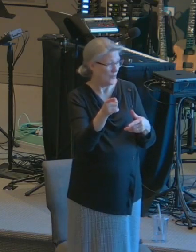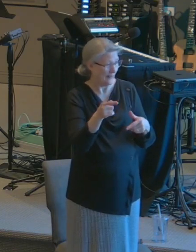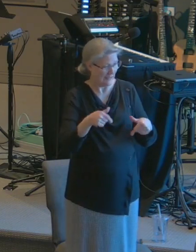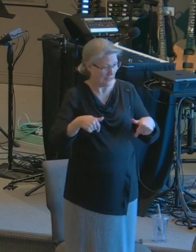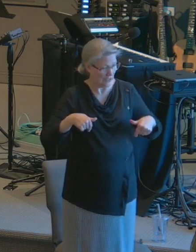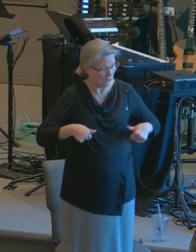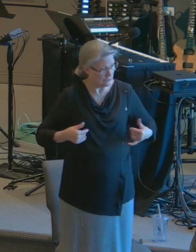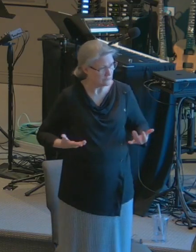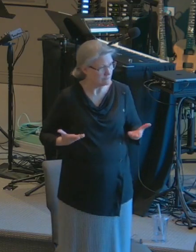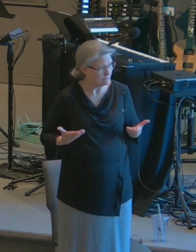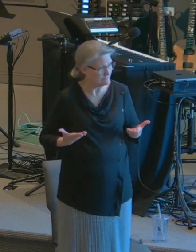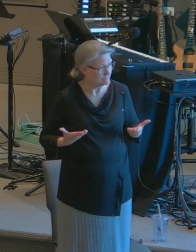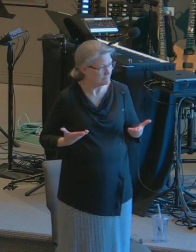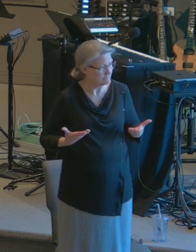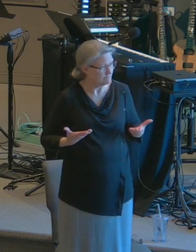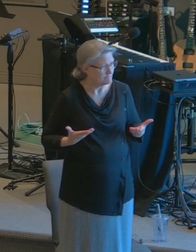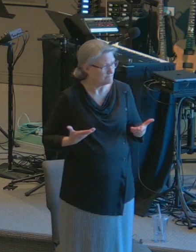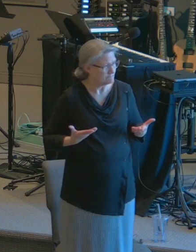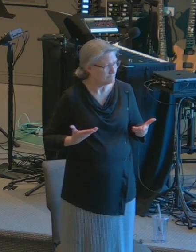this building,